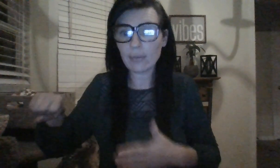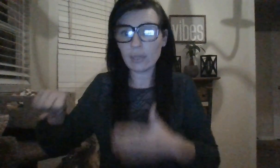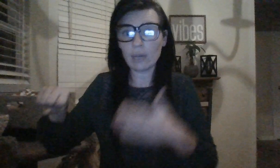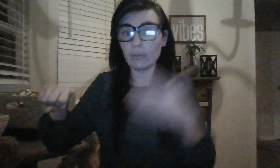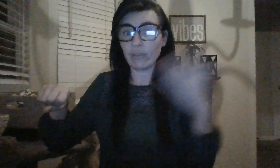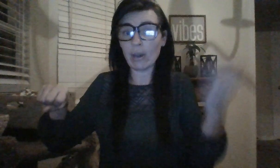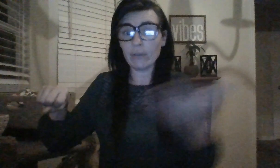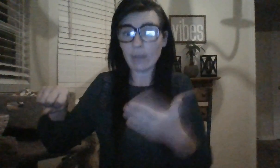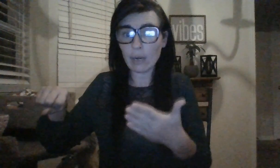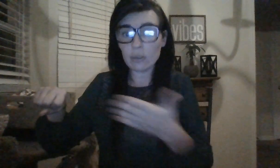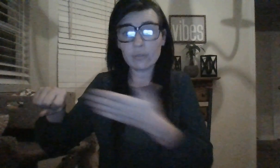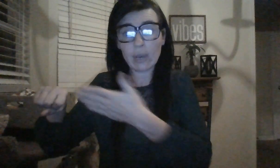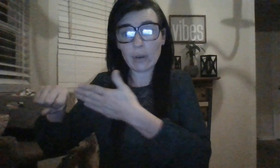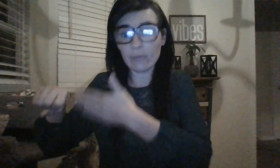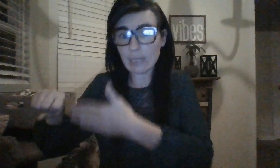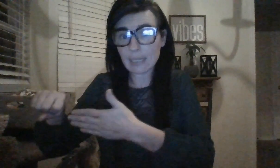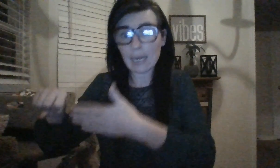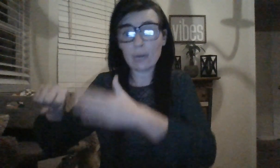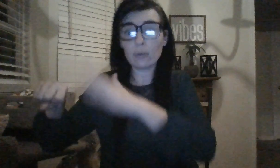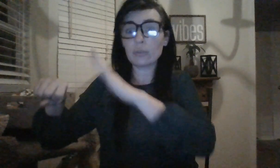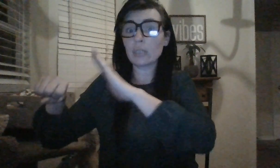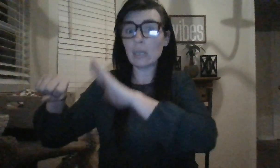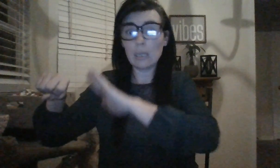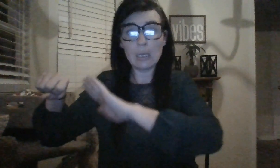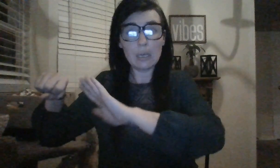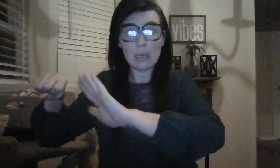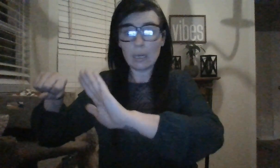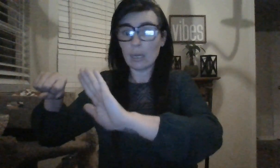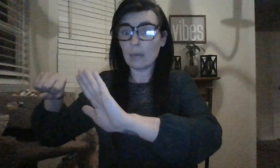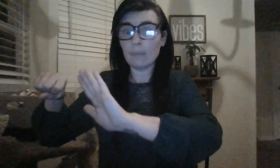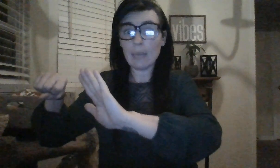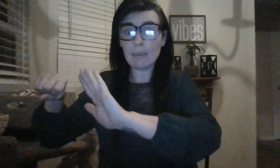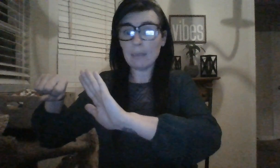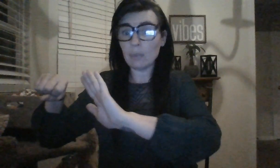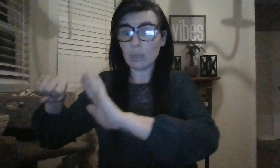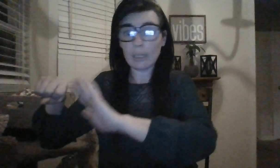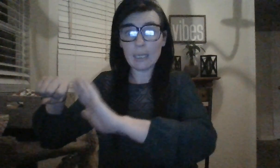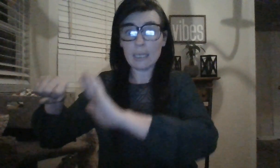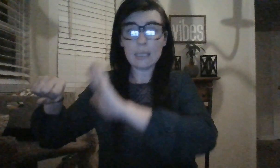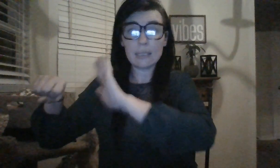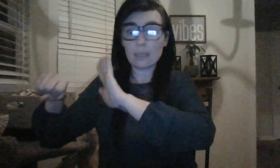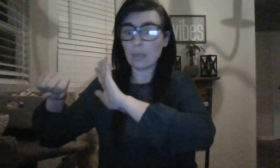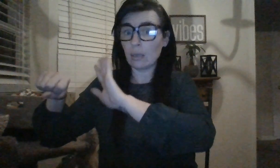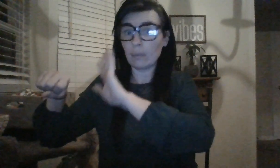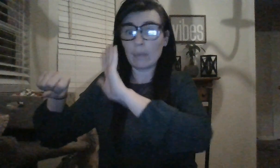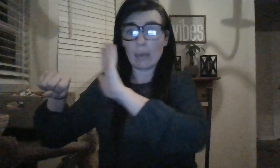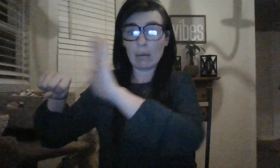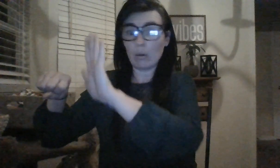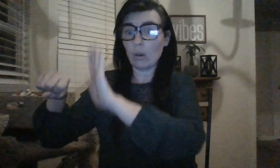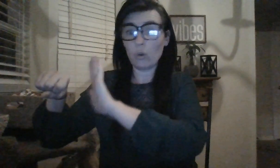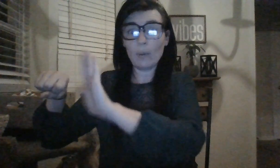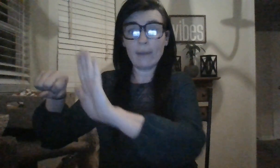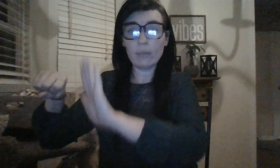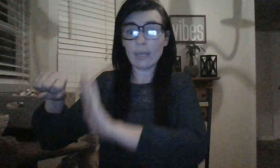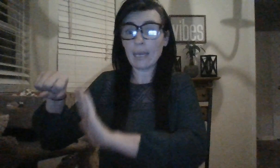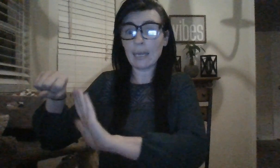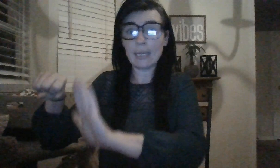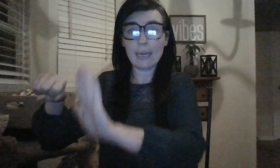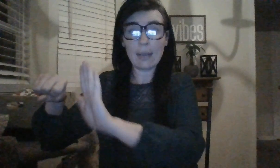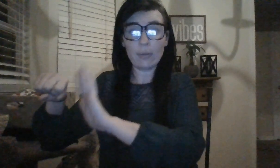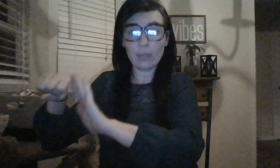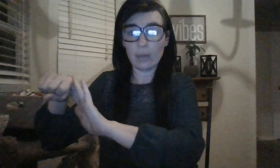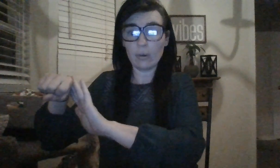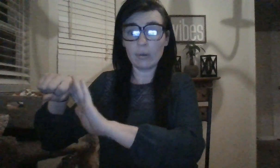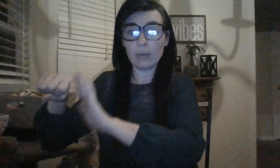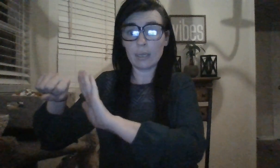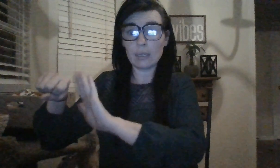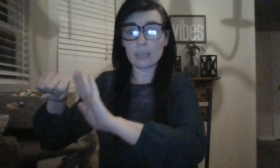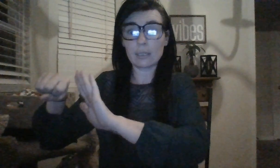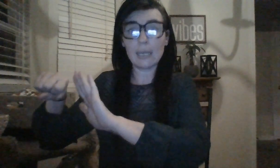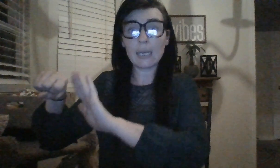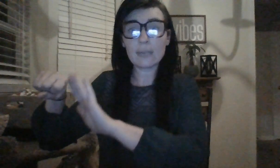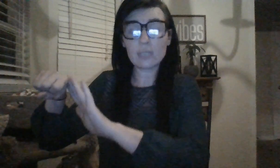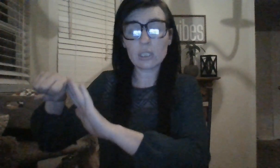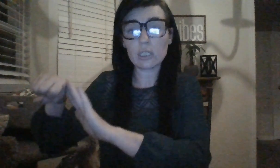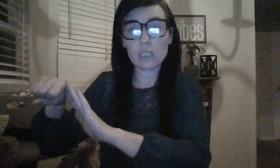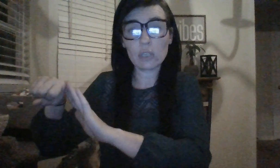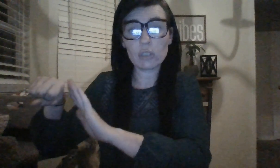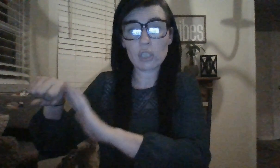out there. Firefighters, fire investigators, maybe police. Whoever they got to get out there. Negative series